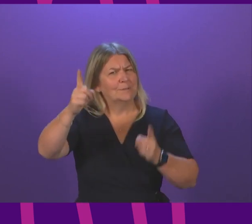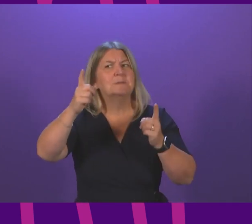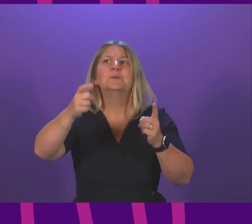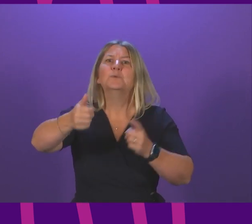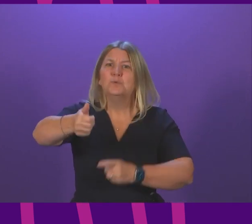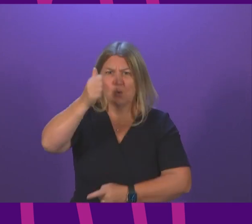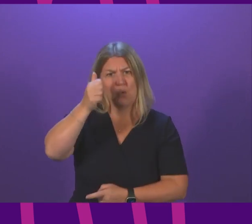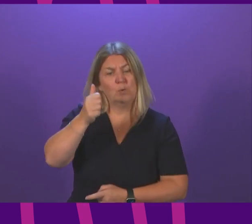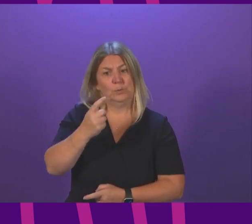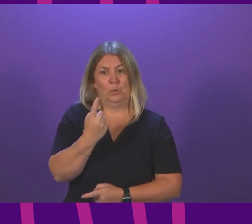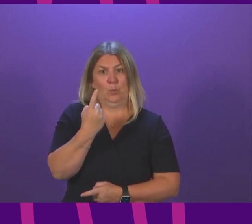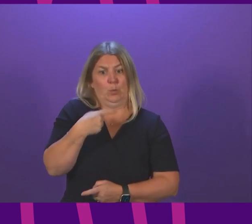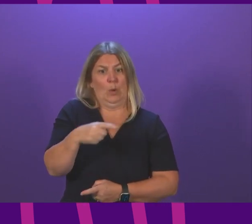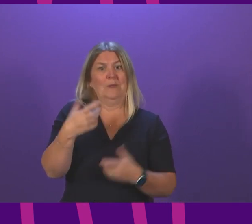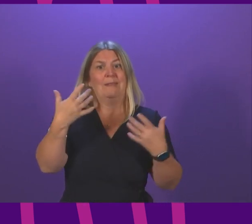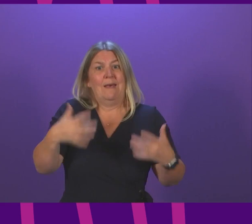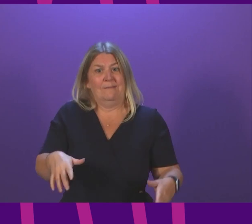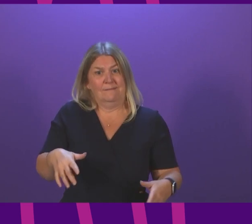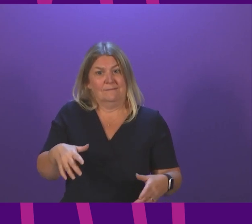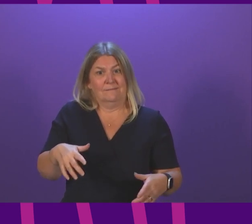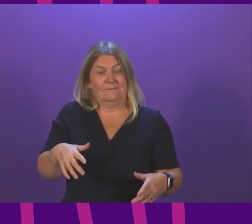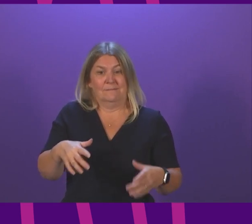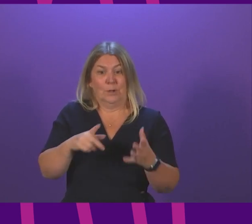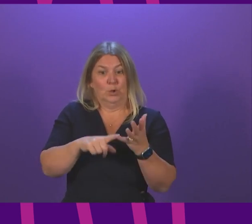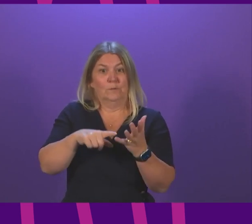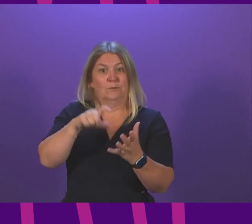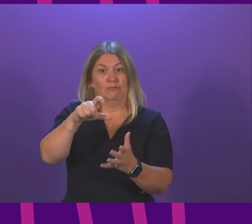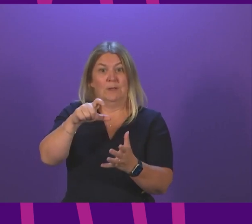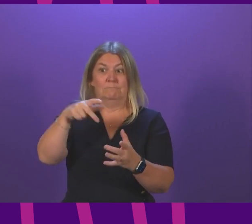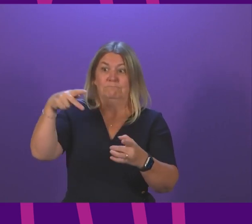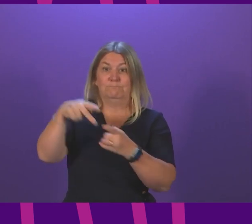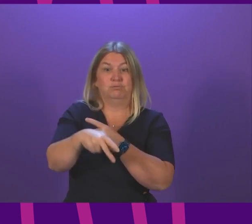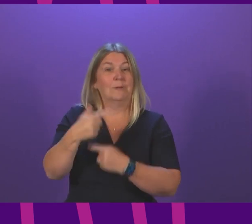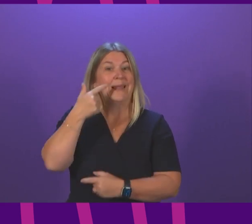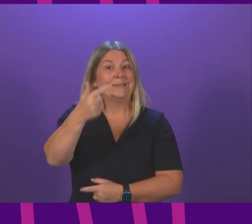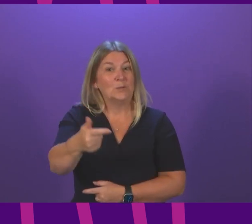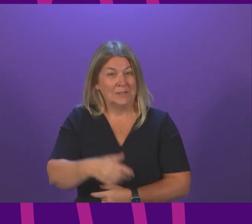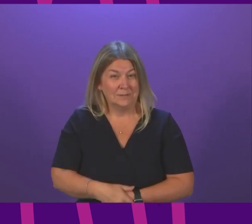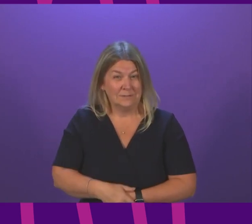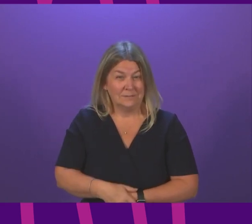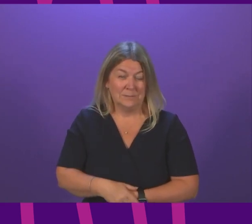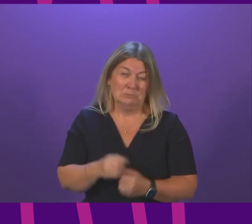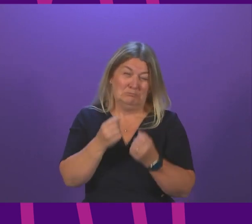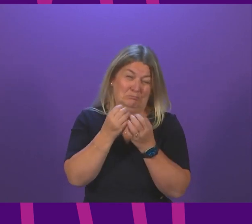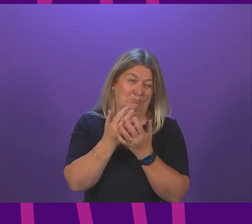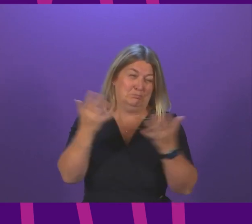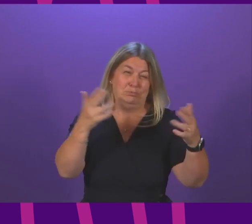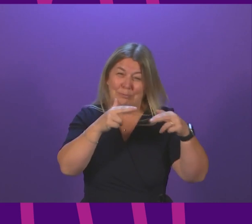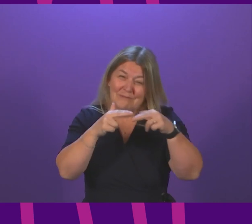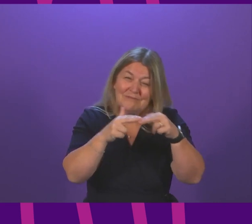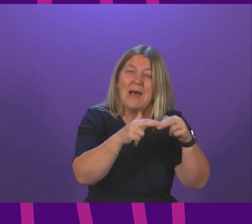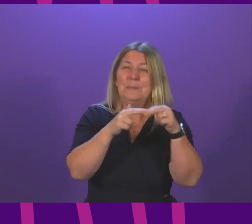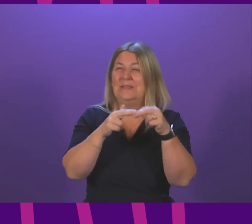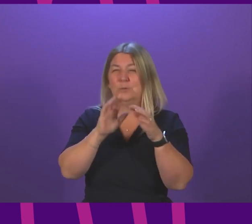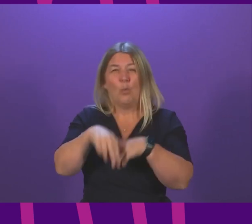before the UK government cuts universal credit plunging over 60 000 families and 20 000 children